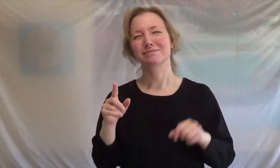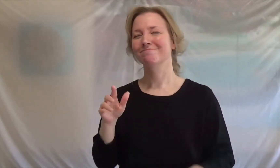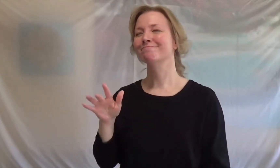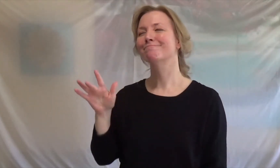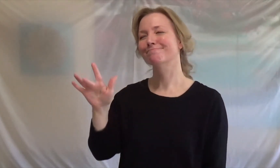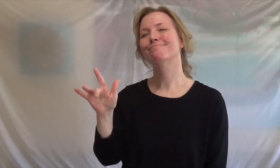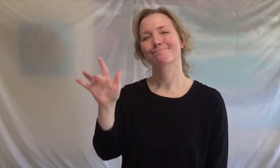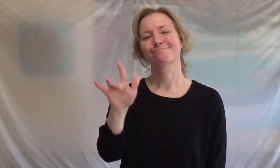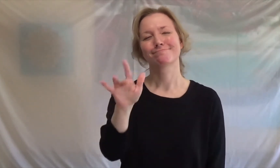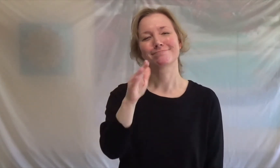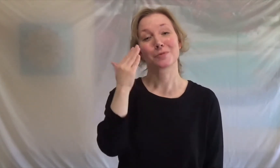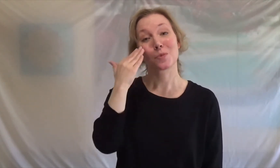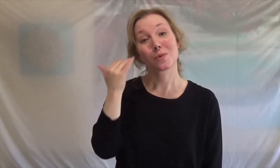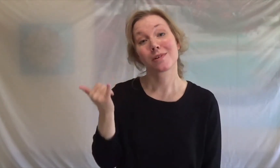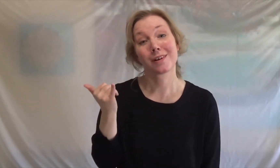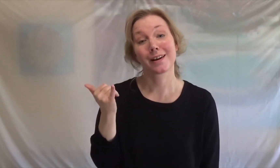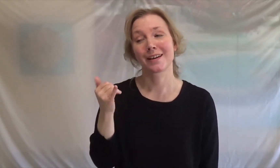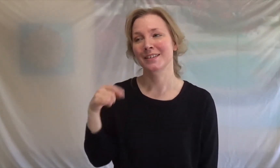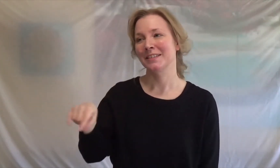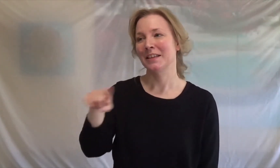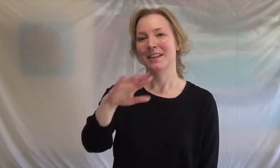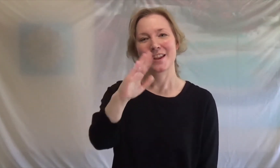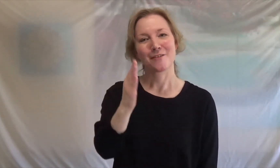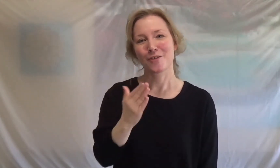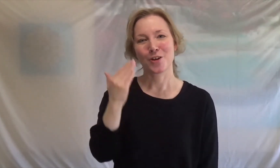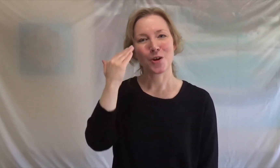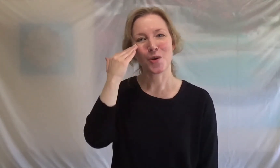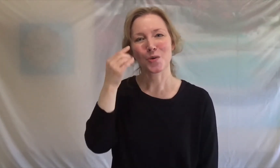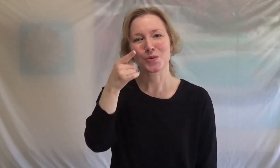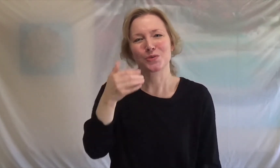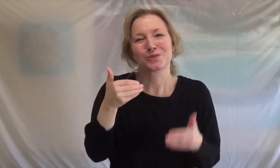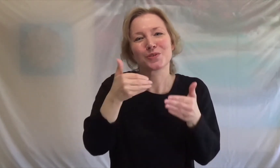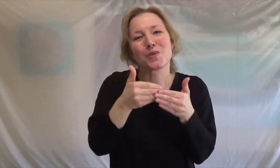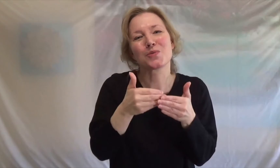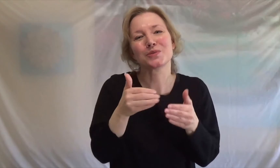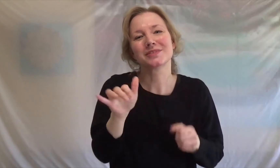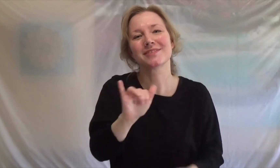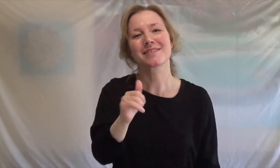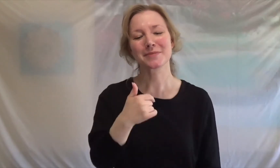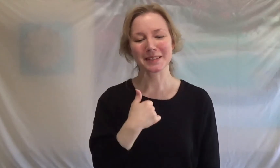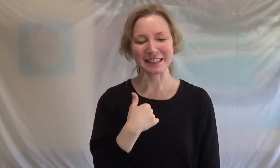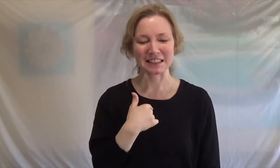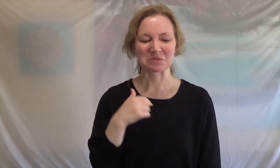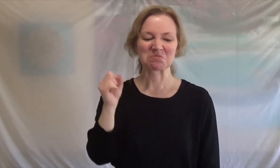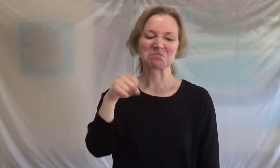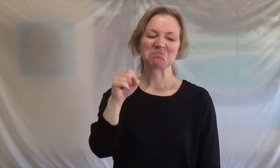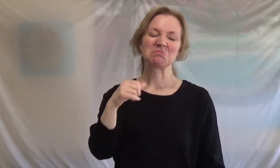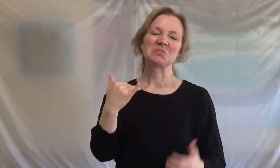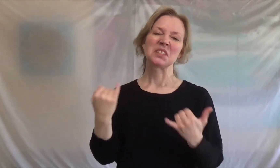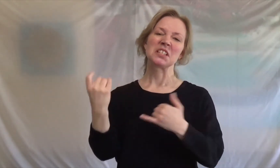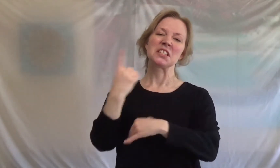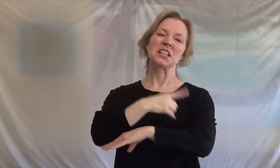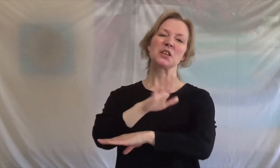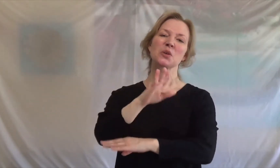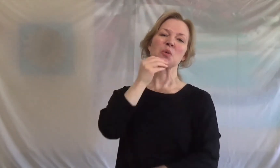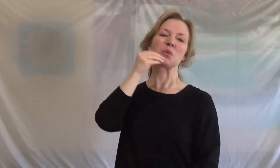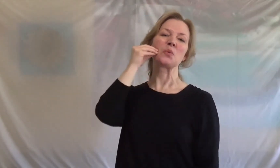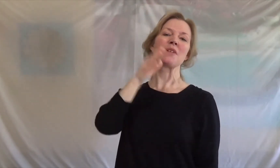feel sorry for them, cause they'll never know you the way that I do Yet today I drove through the suburbs,